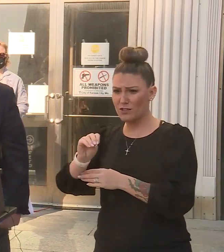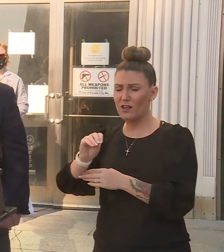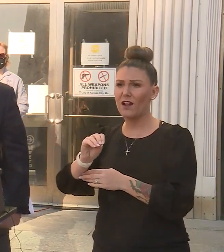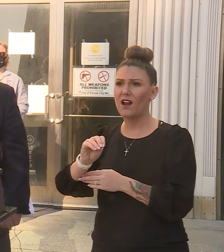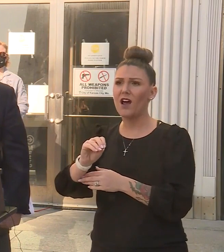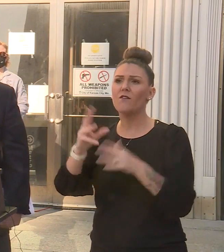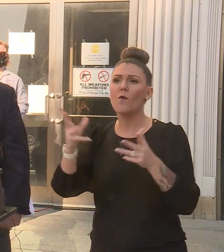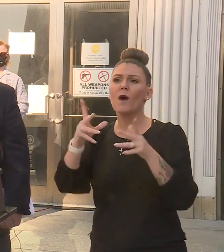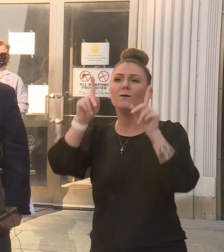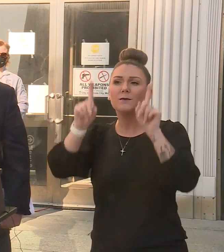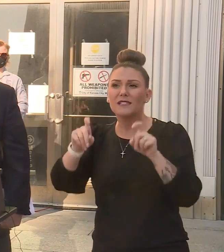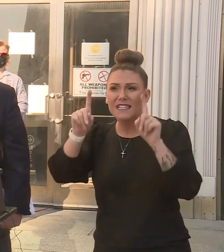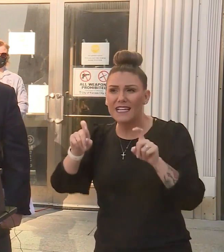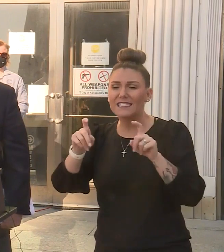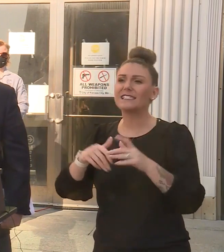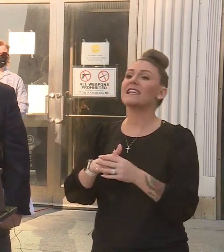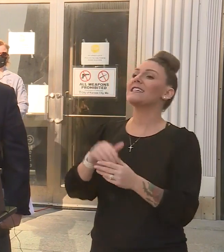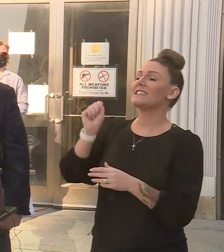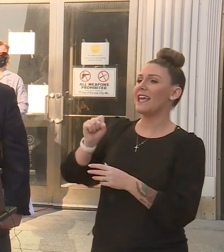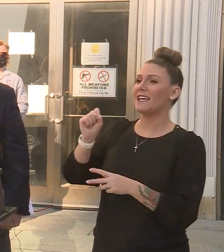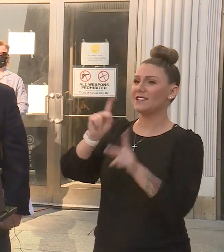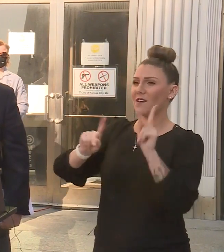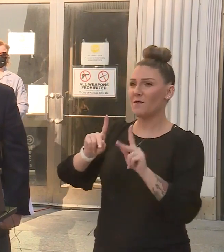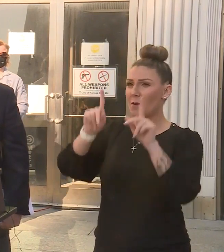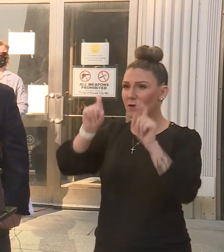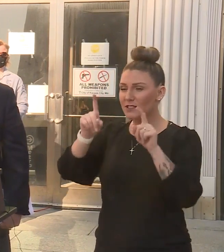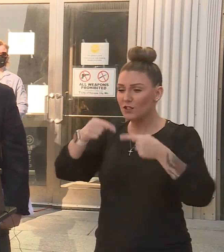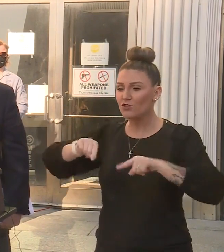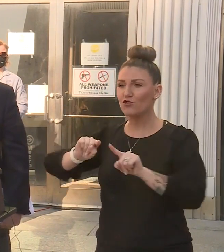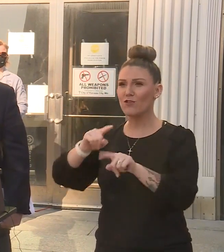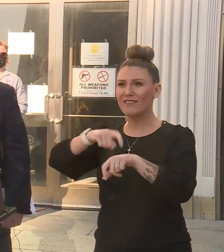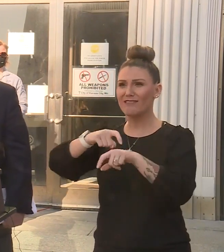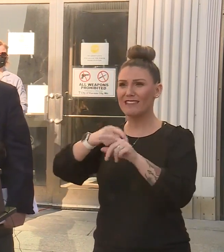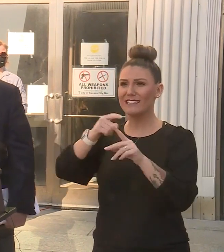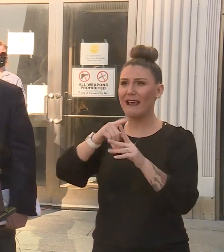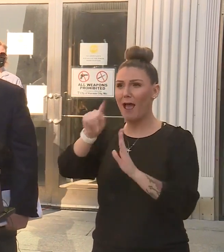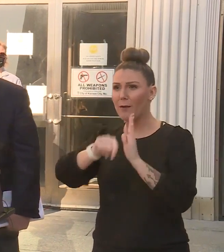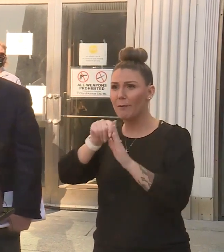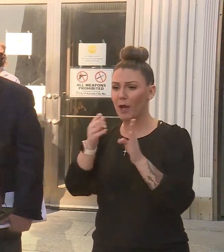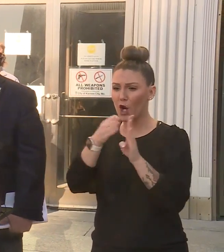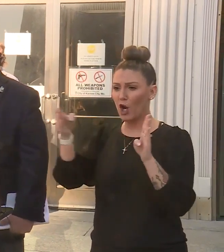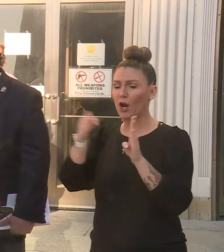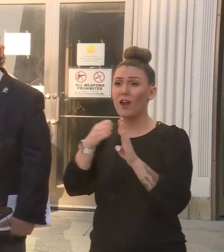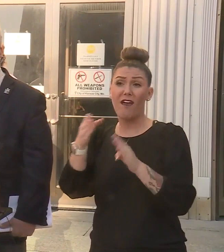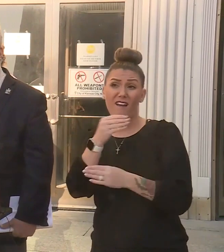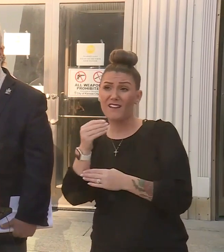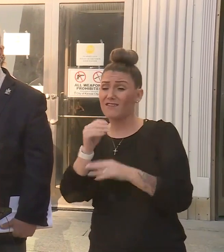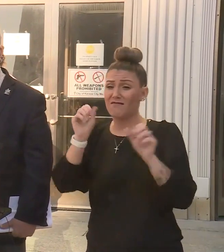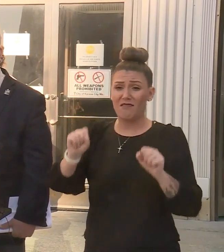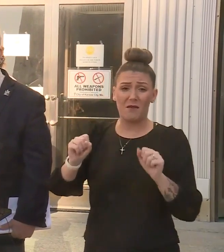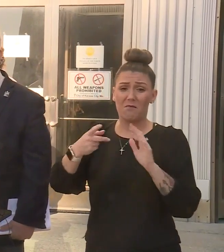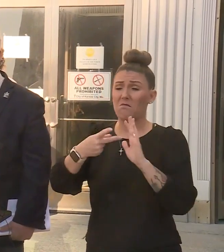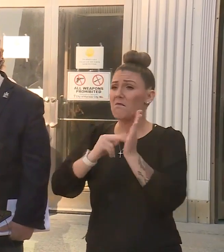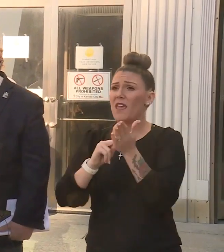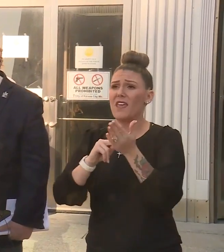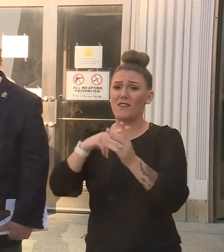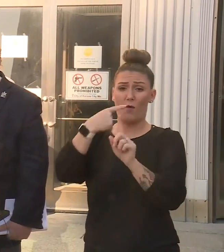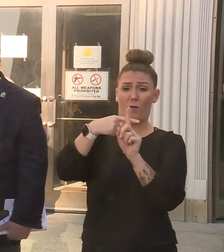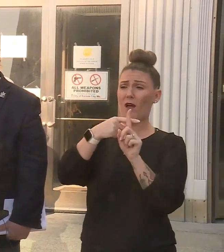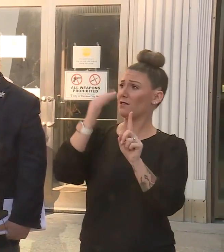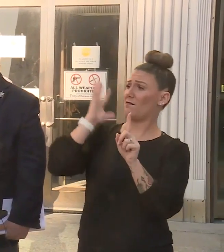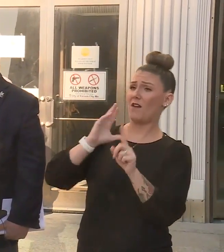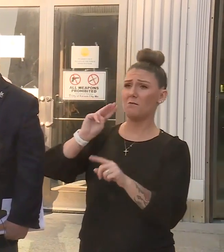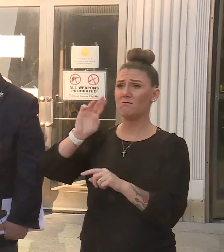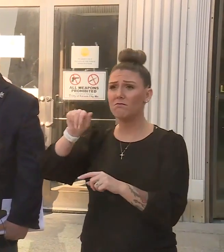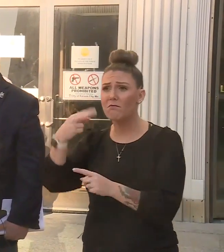Of the folks that were tested during that time period. And that could be they were positive in March